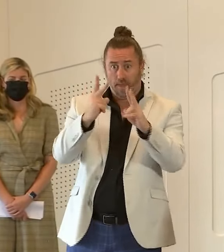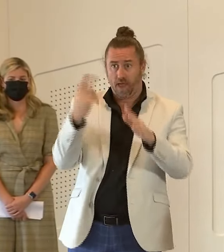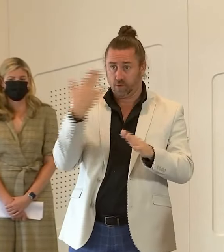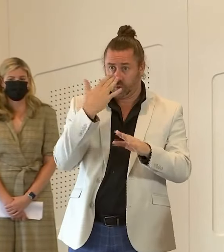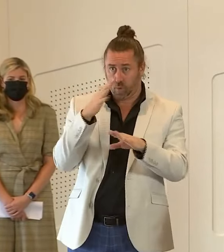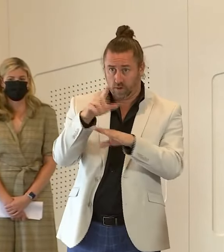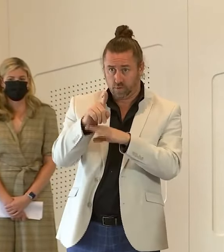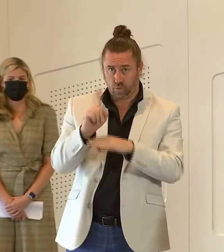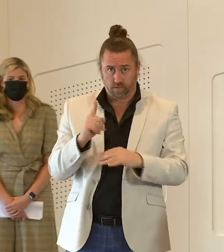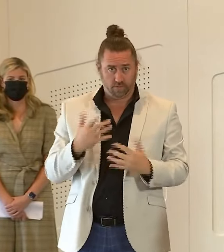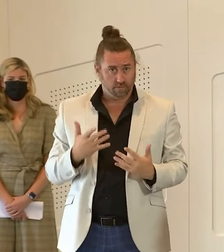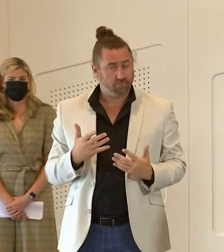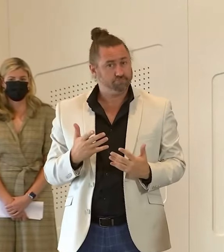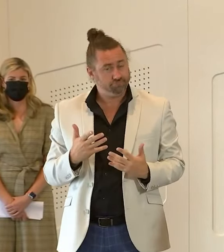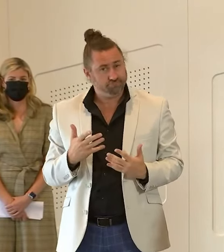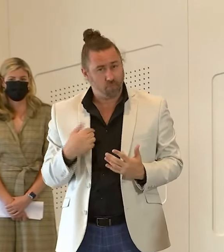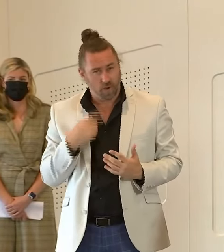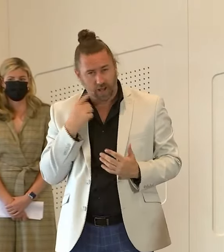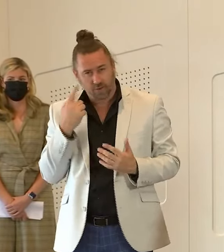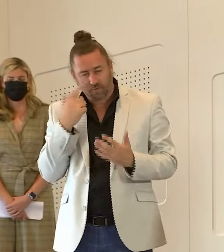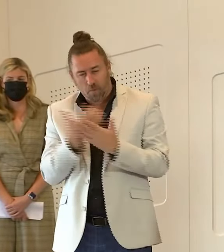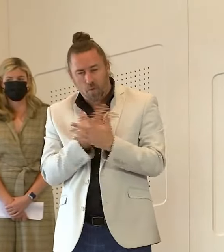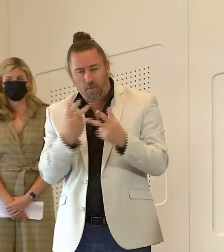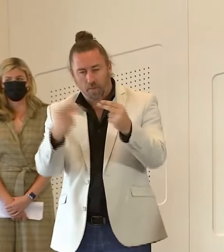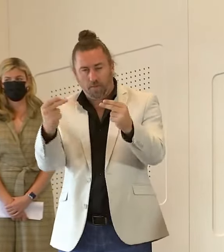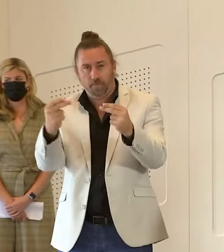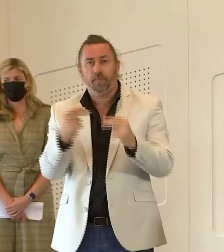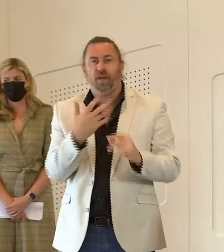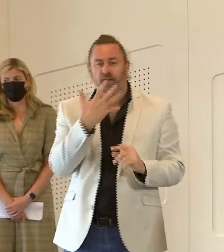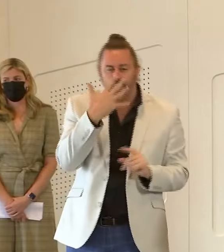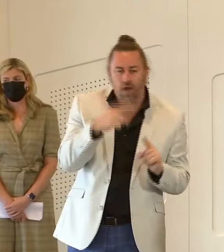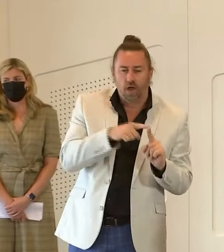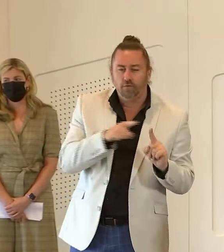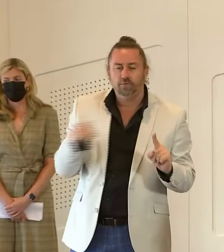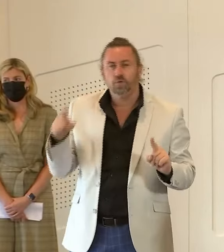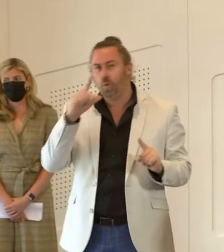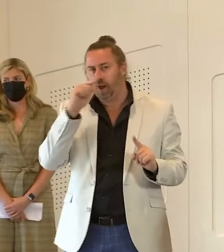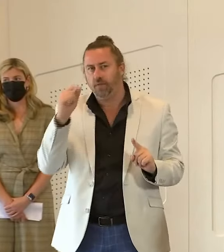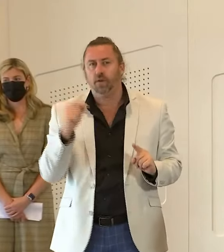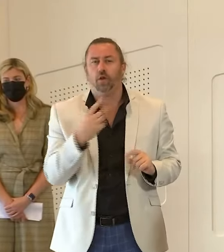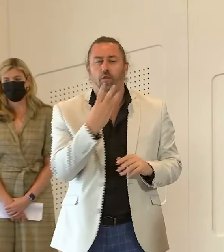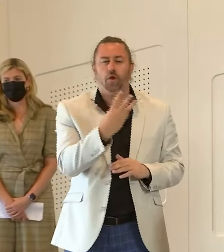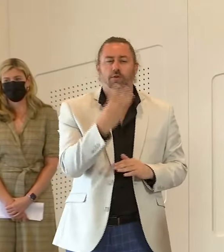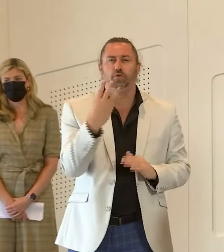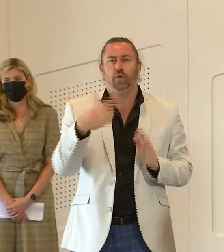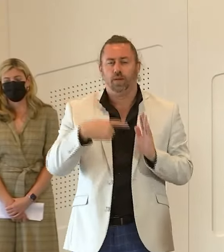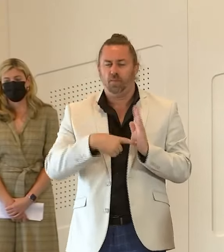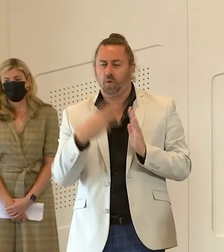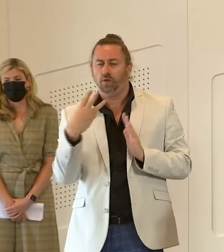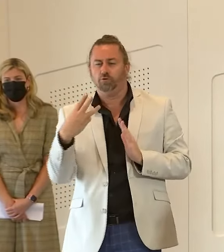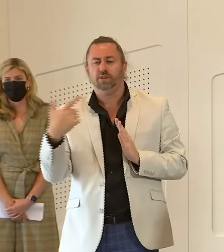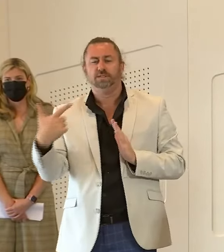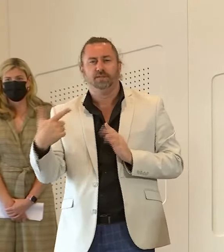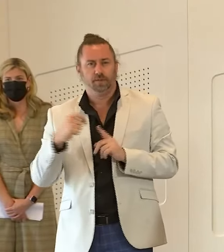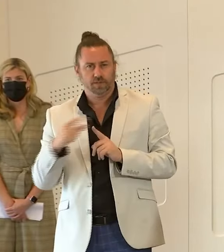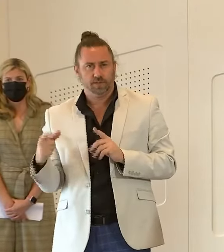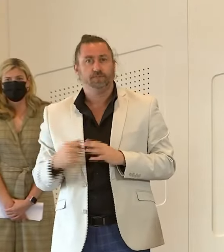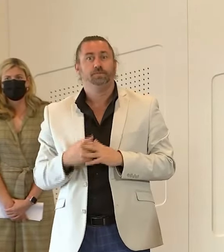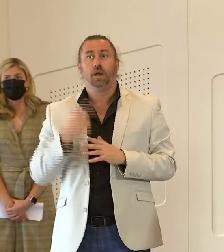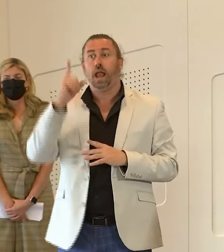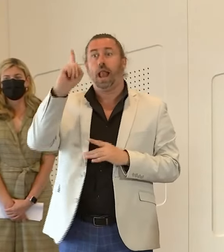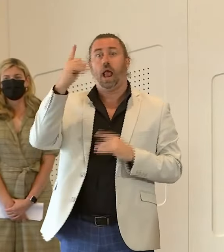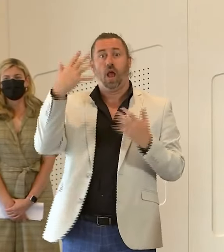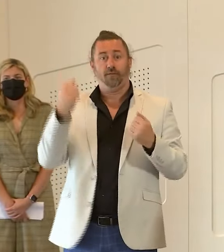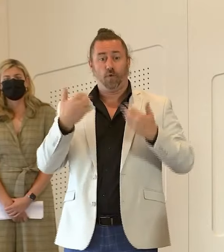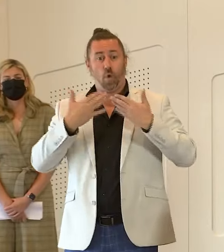come up and of course with the 5 to 11 year olds we've had 33.37 percent now. We've got about 65 schools that are now